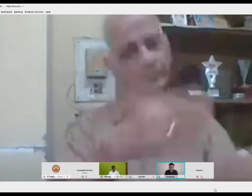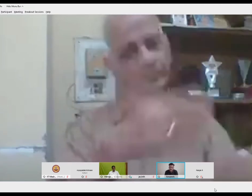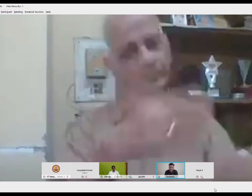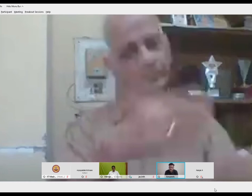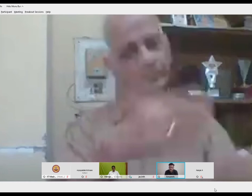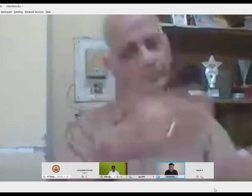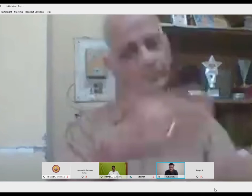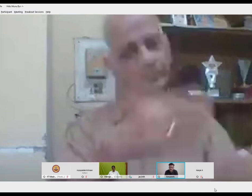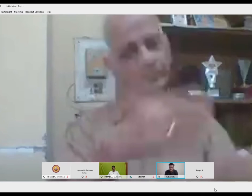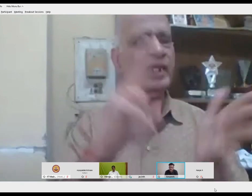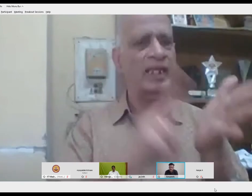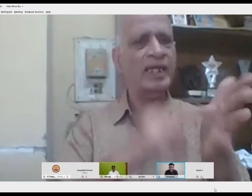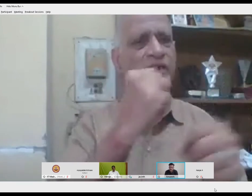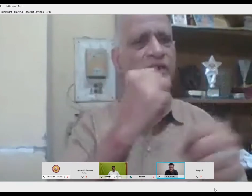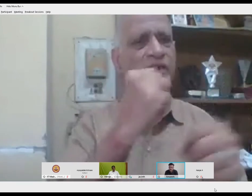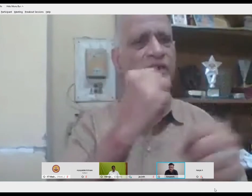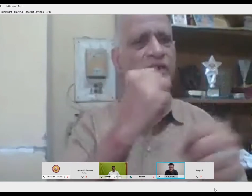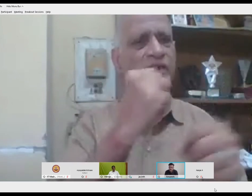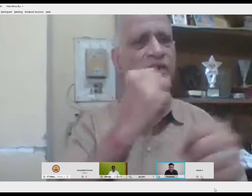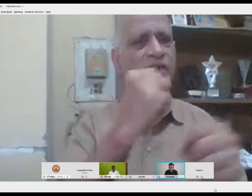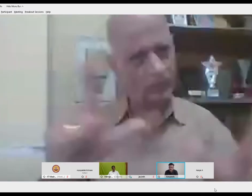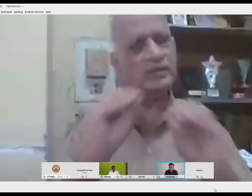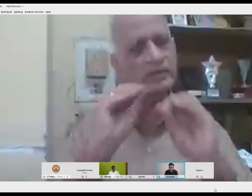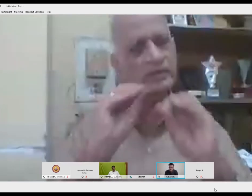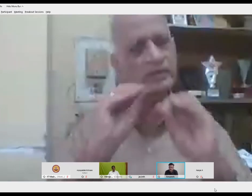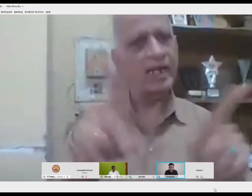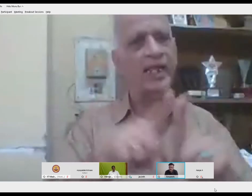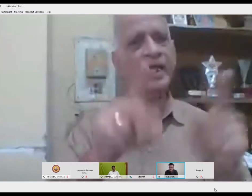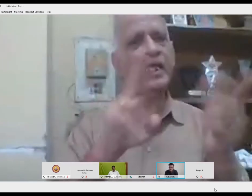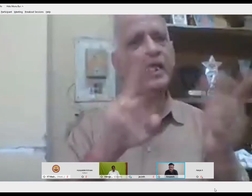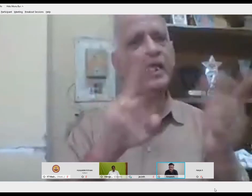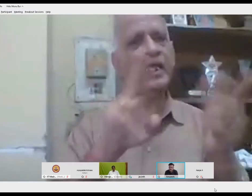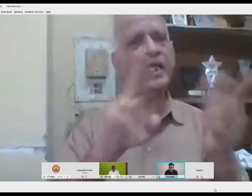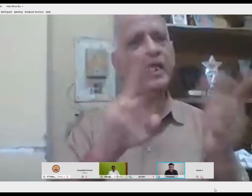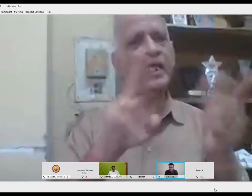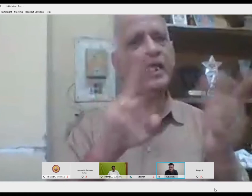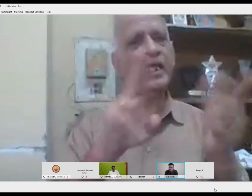So they're also doing a lot of work on that. And we also have a lot of videos like,